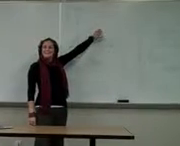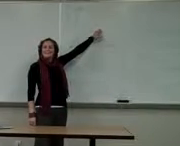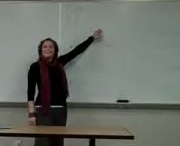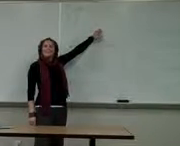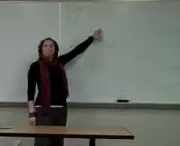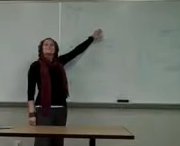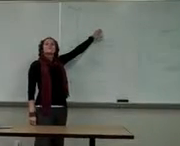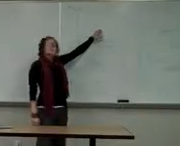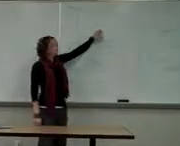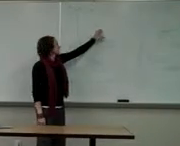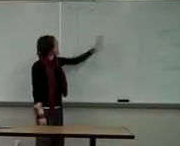Positive. Positive.